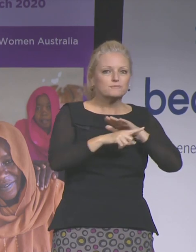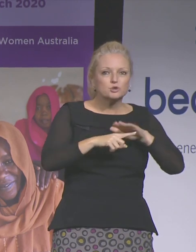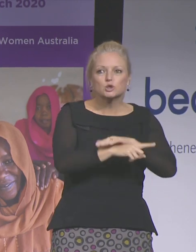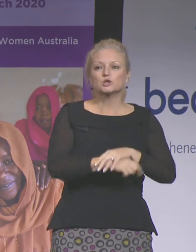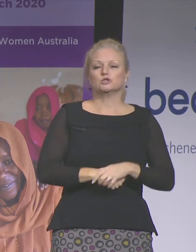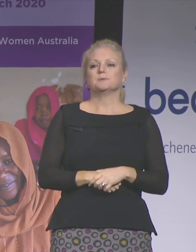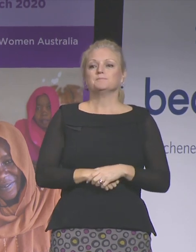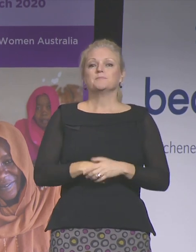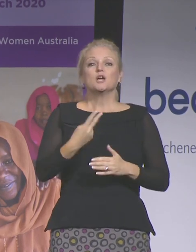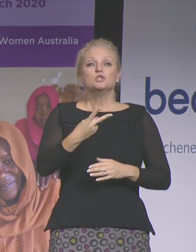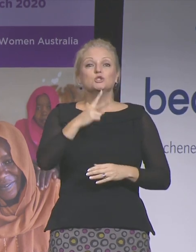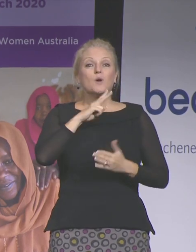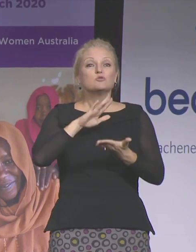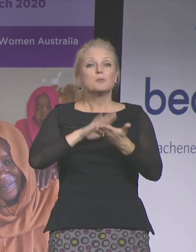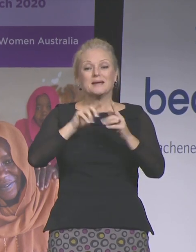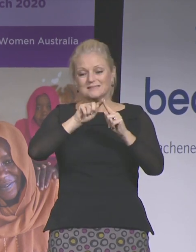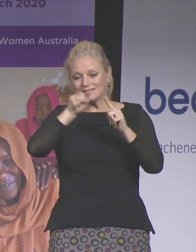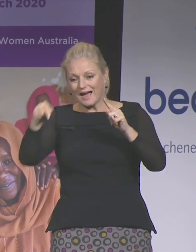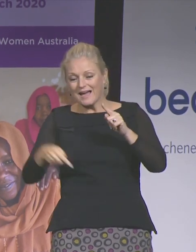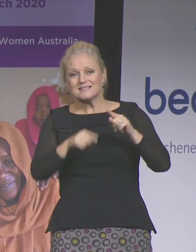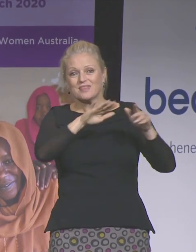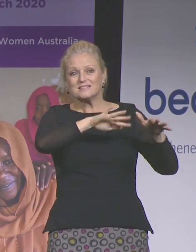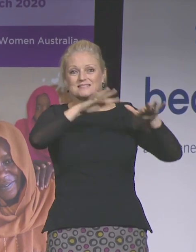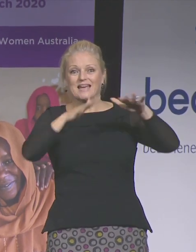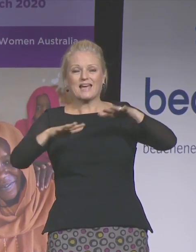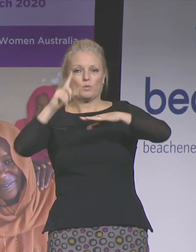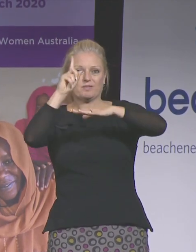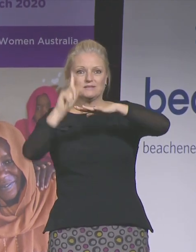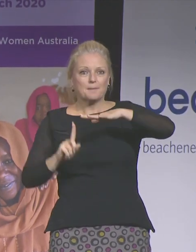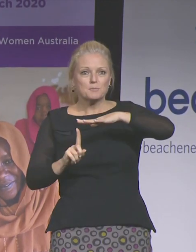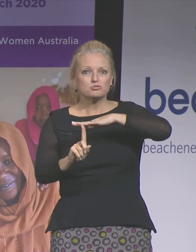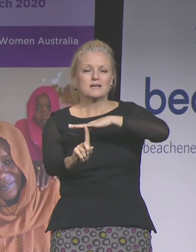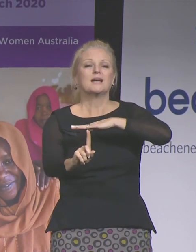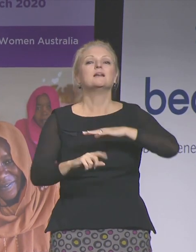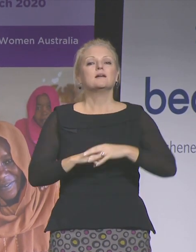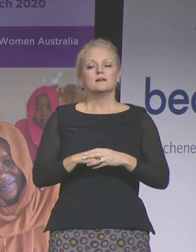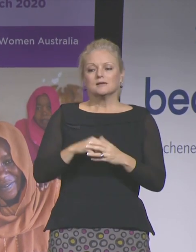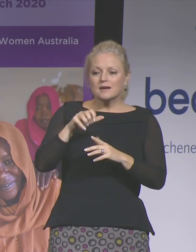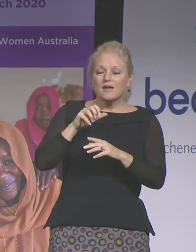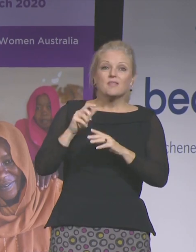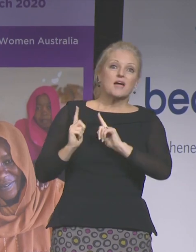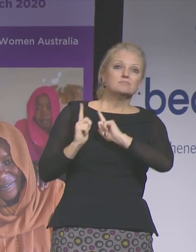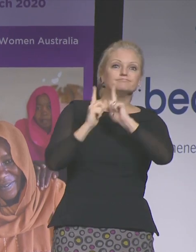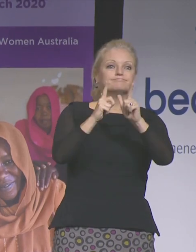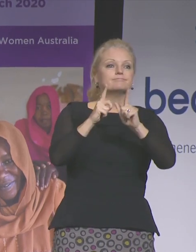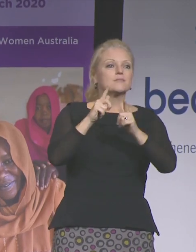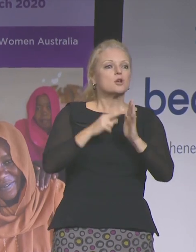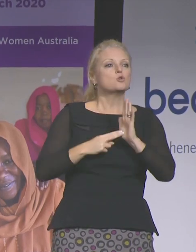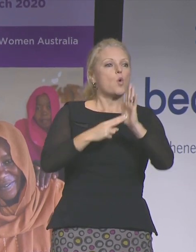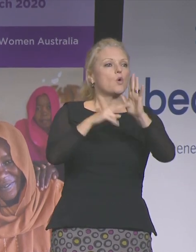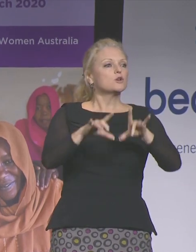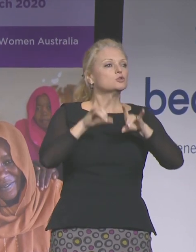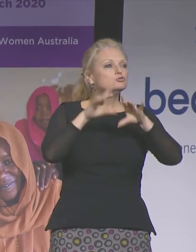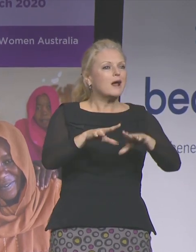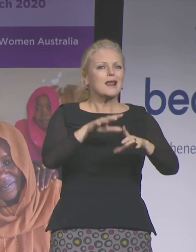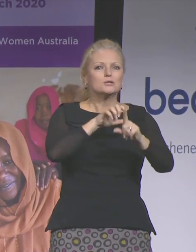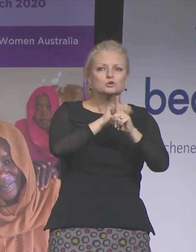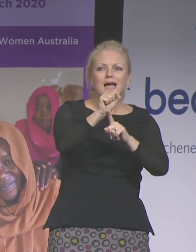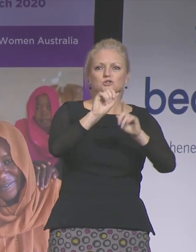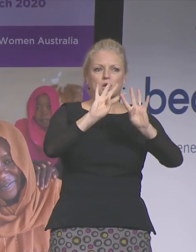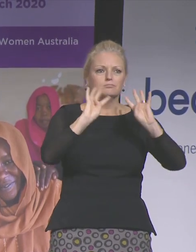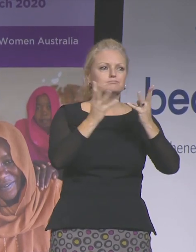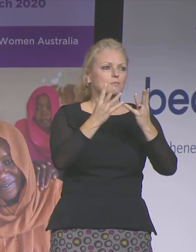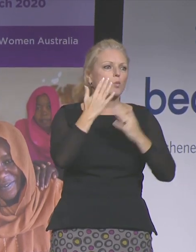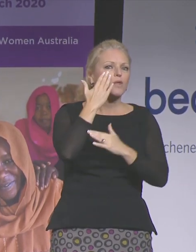metres under the sea in a submarine to camping out with an Aboriginal women in the northern Australia, from the slaughterhouse